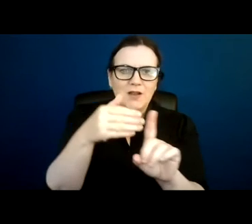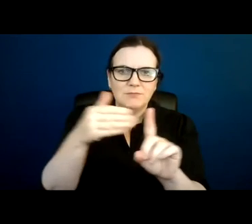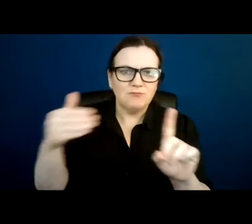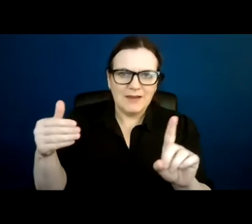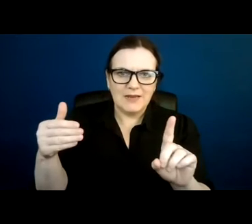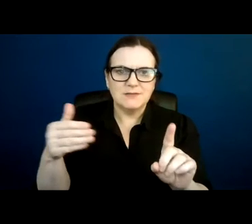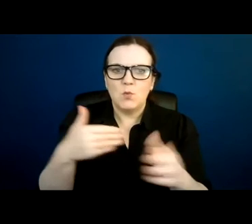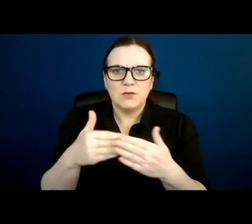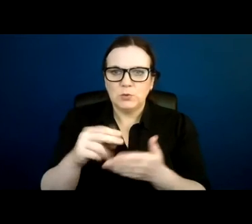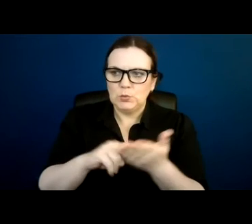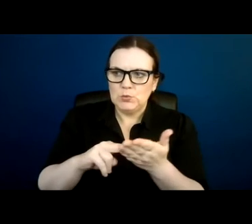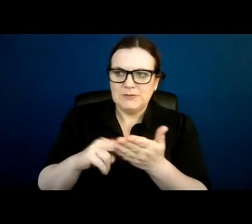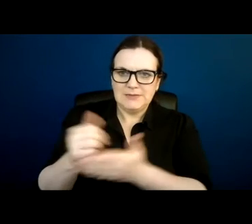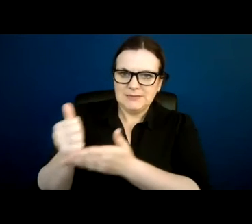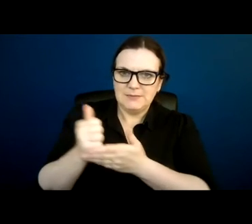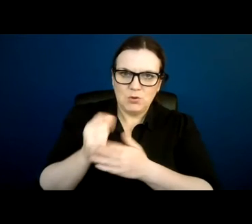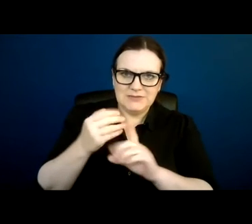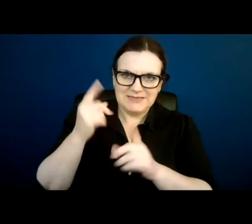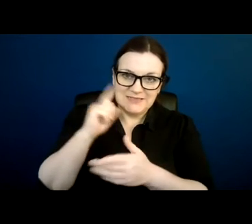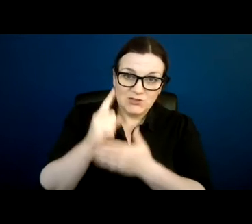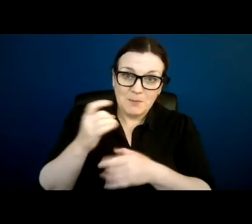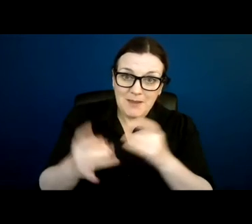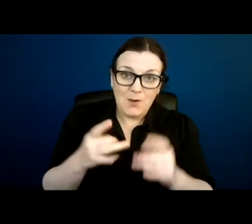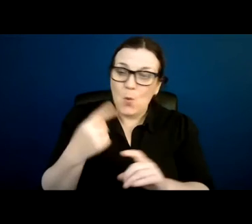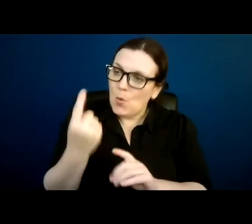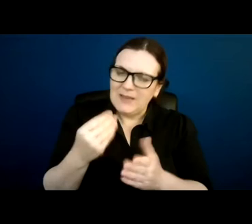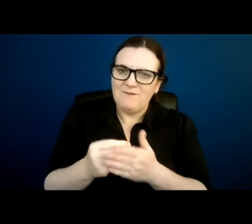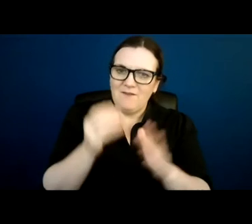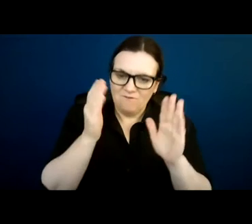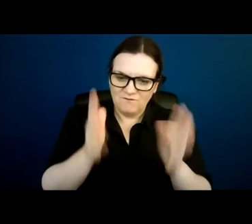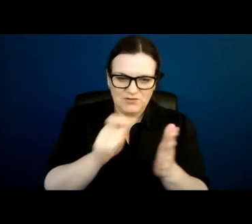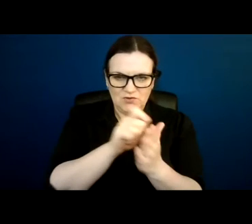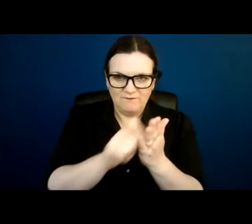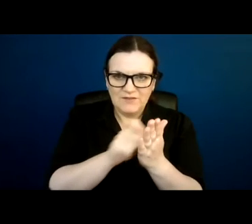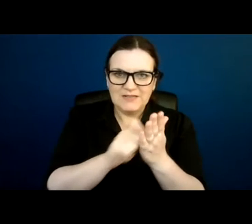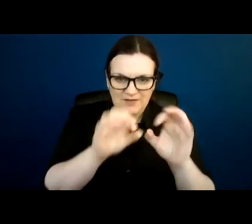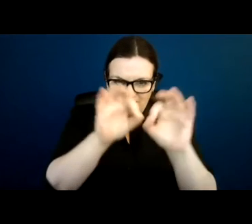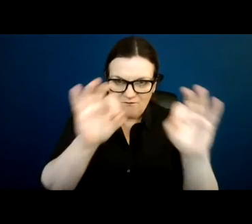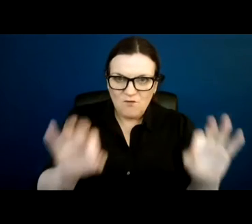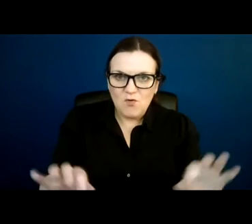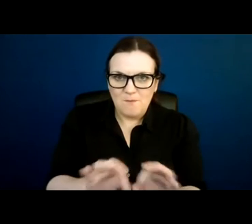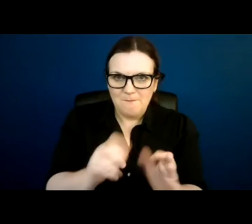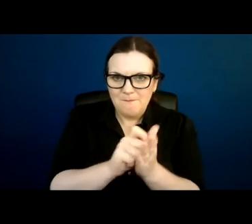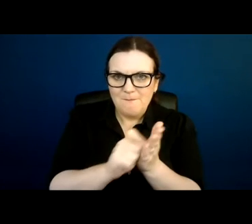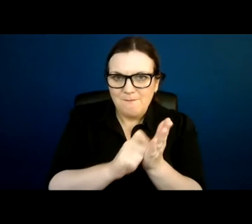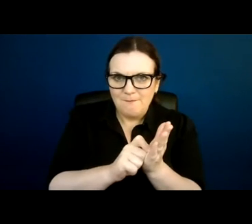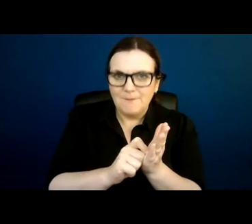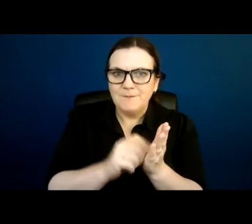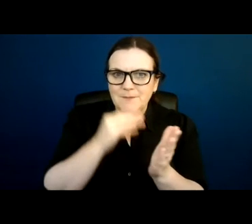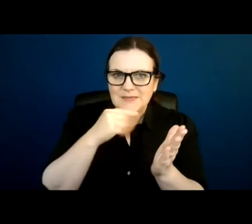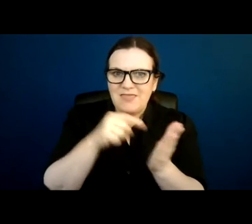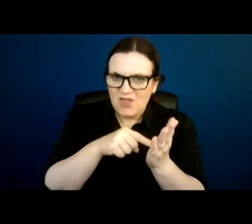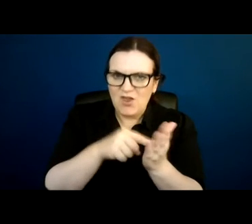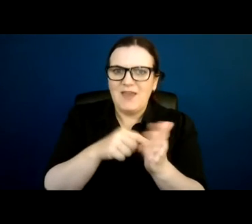using supported decision-making unless you have filled out and completed the form contained in the